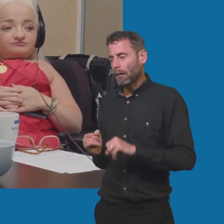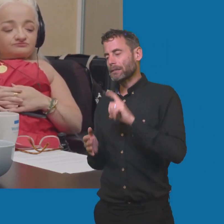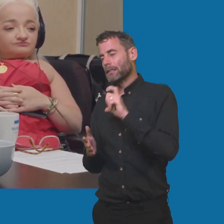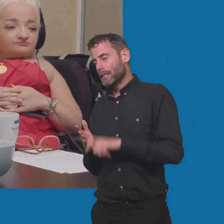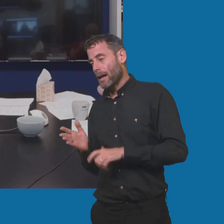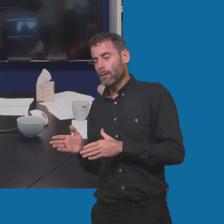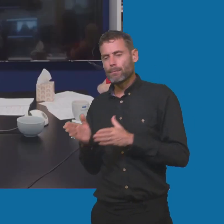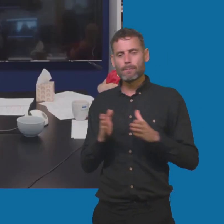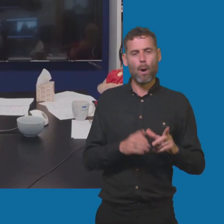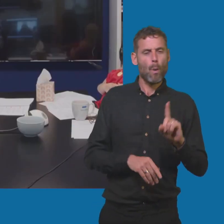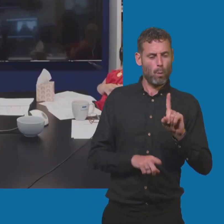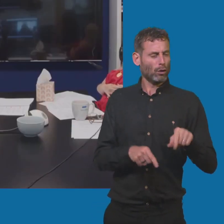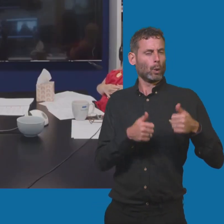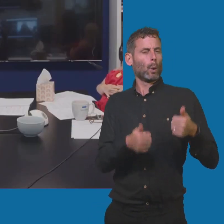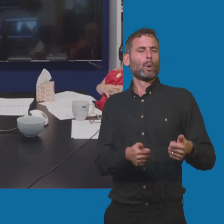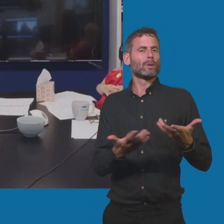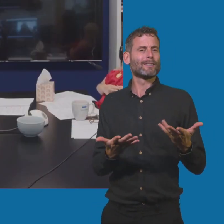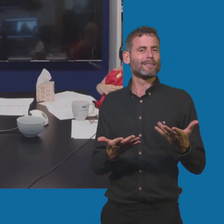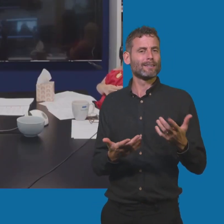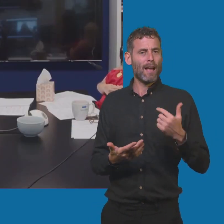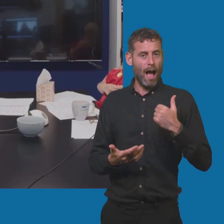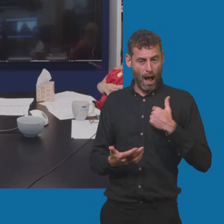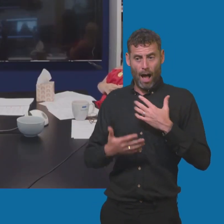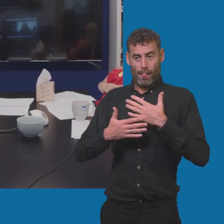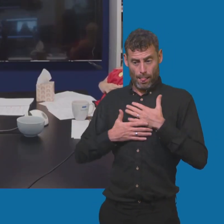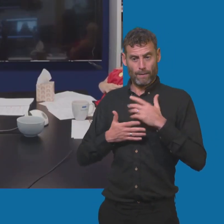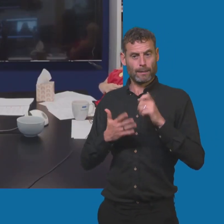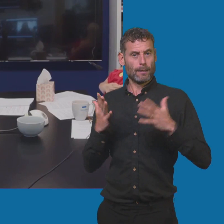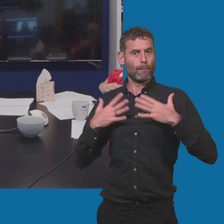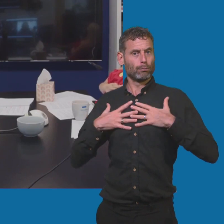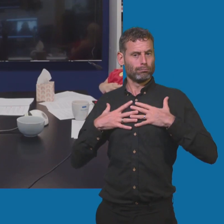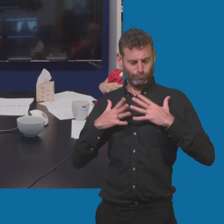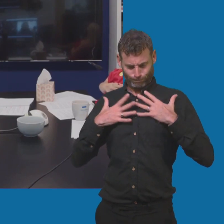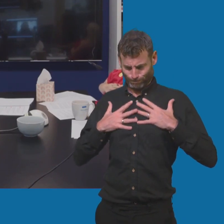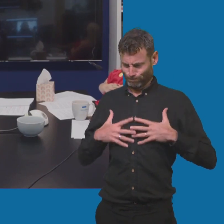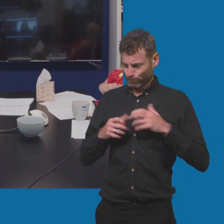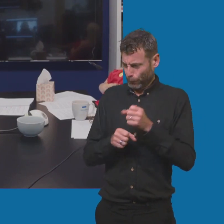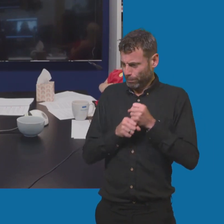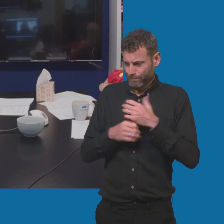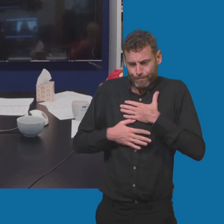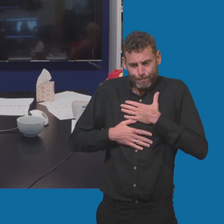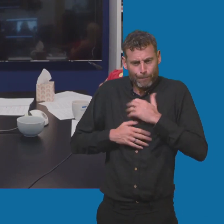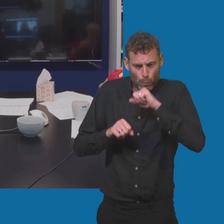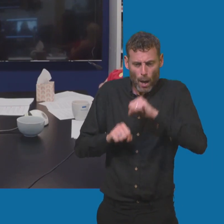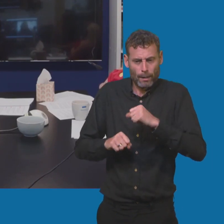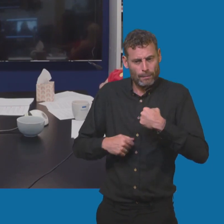way, but I love having a disability. I love being different now. I